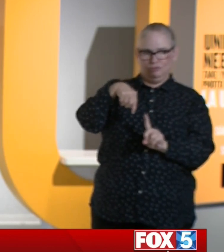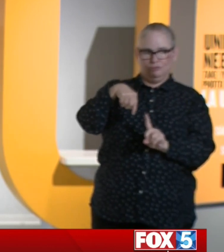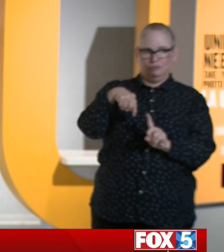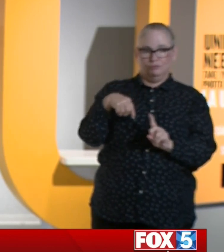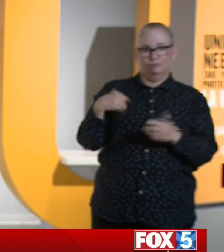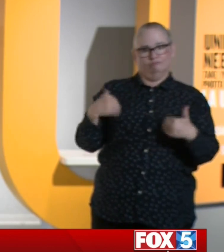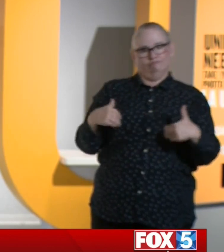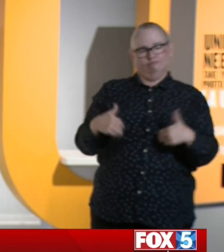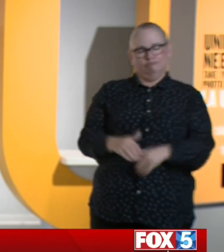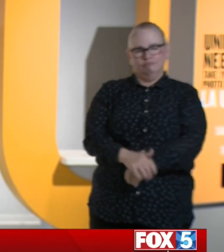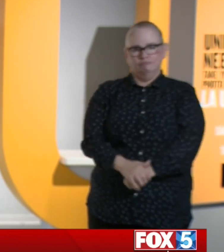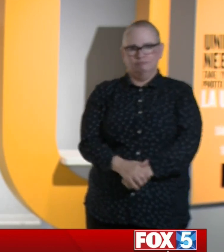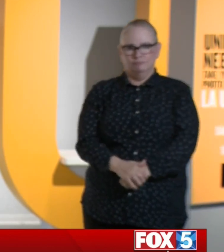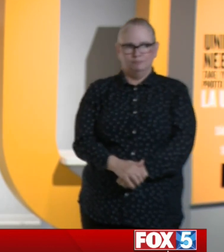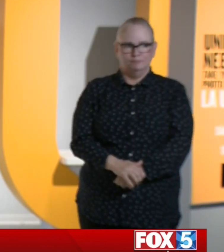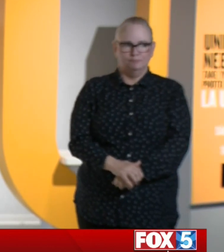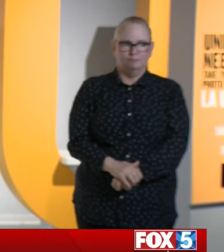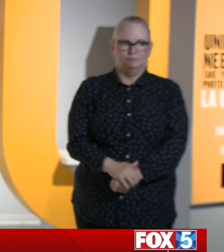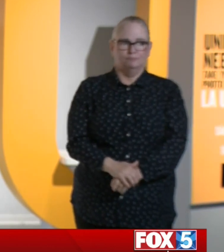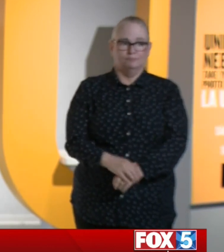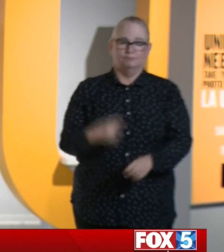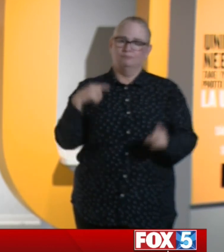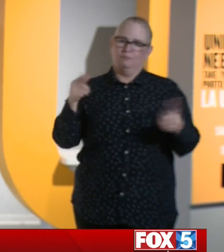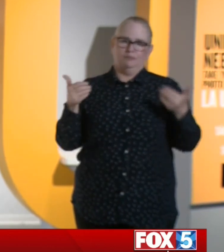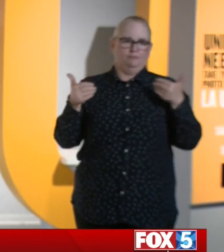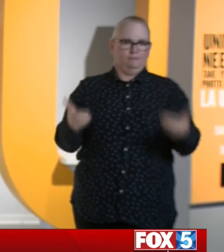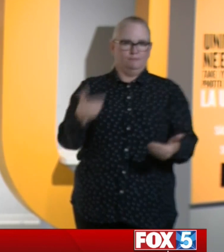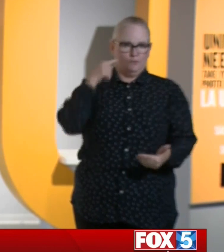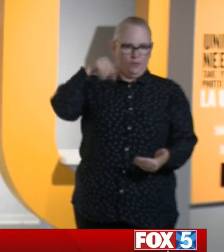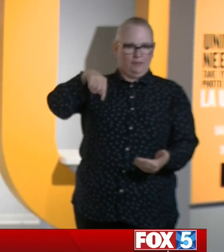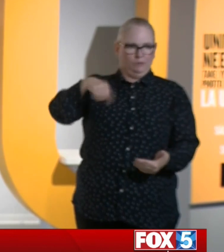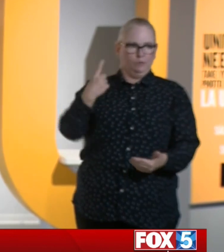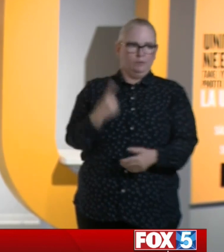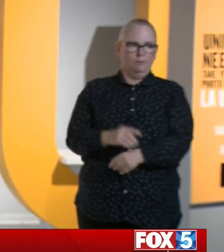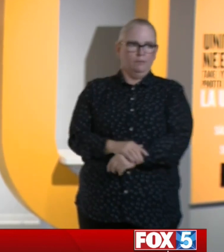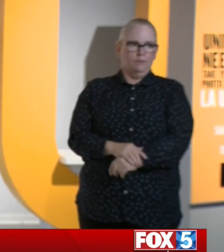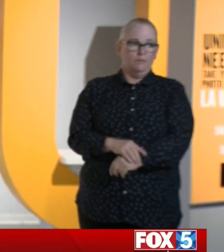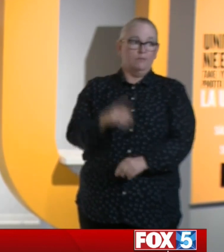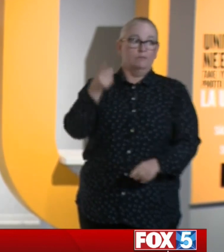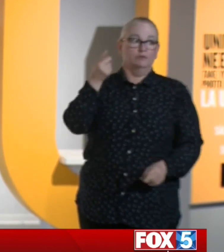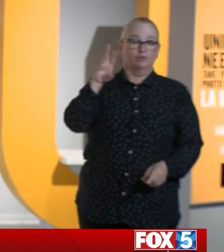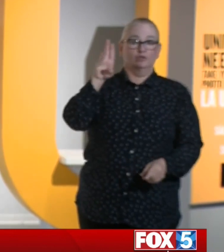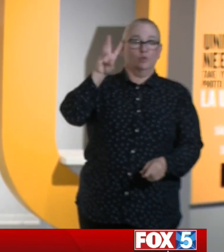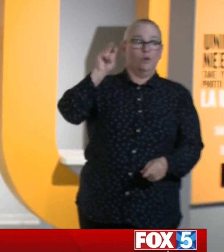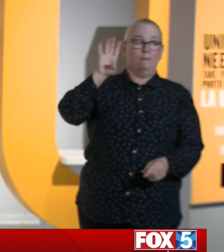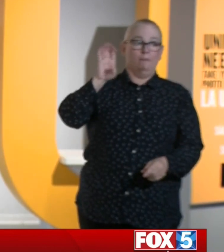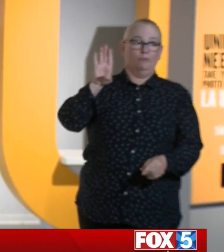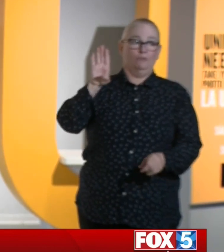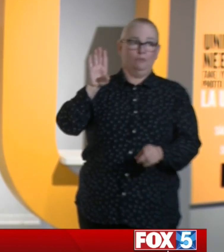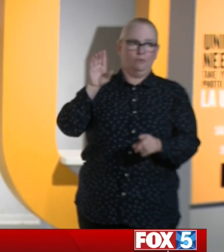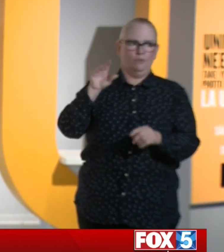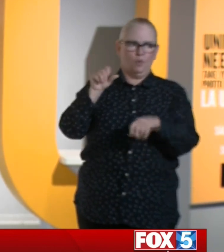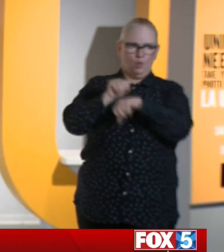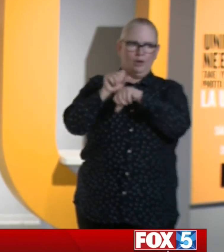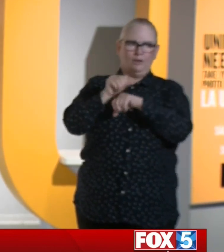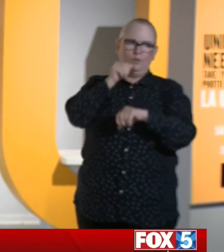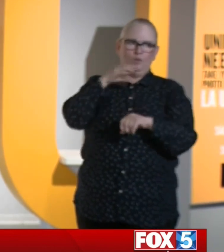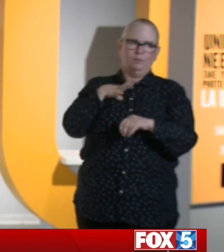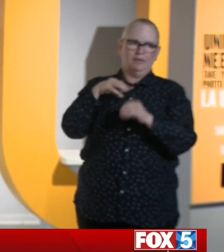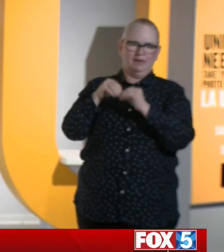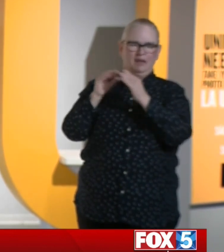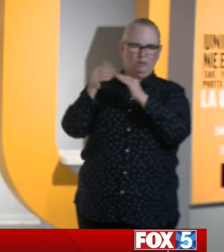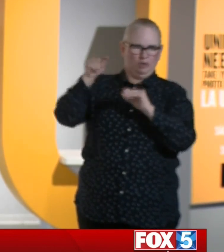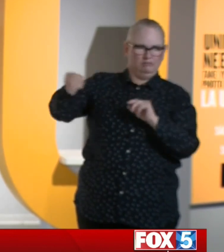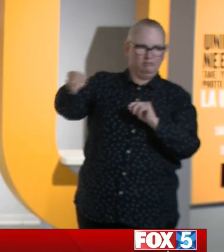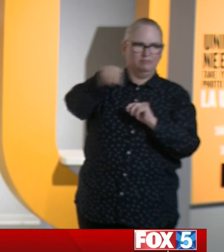And now we must move. Dr. Shelley Webber worked with women in communities all throughout the state who had to